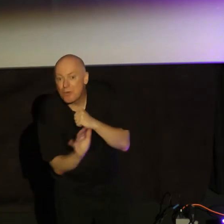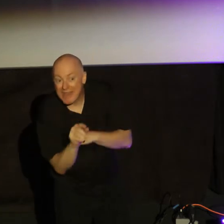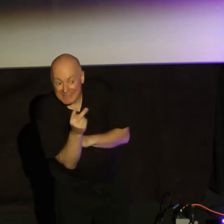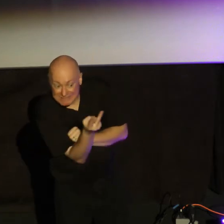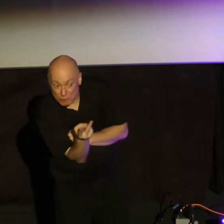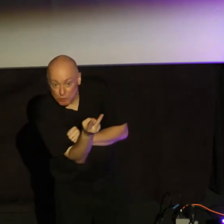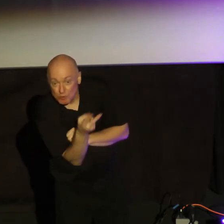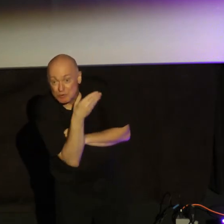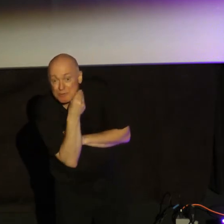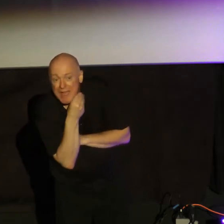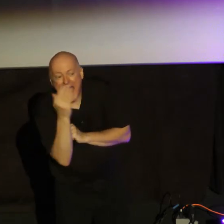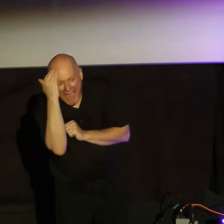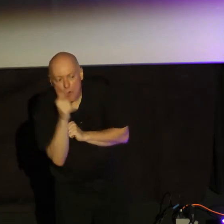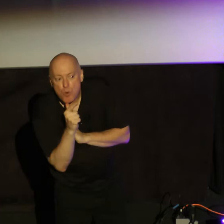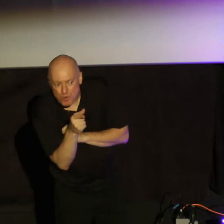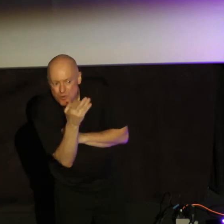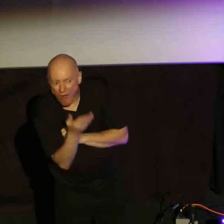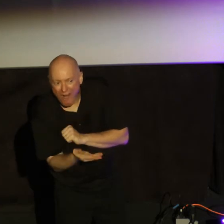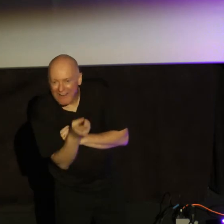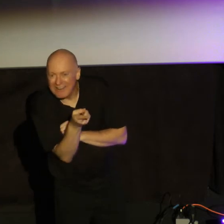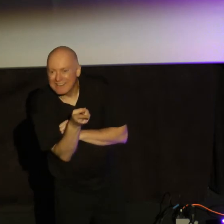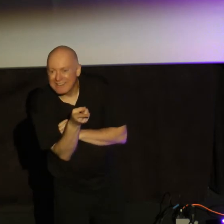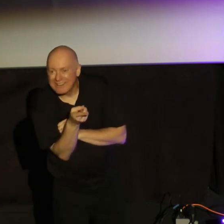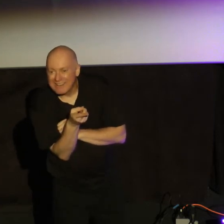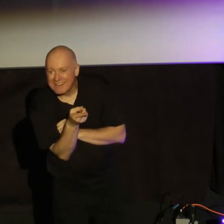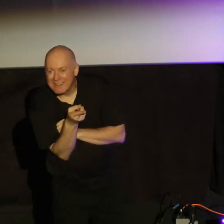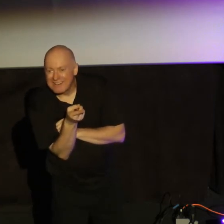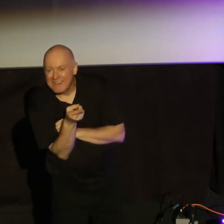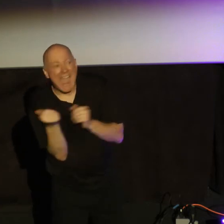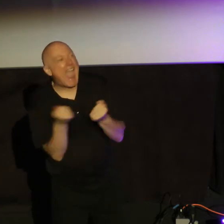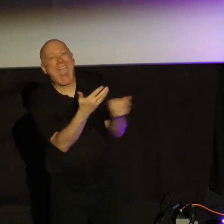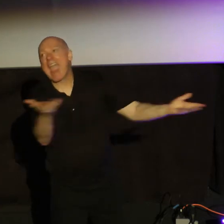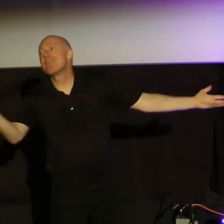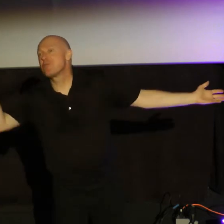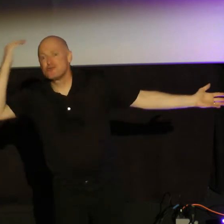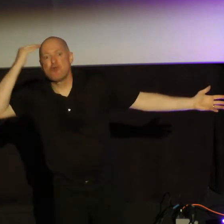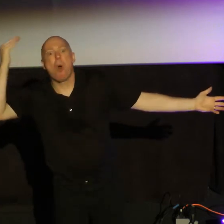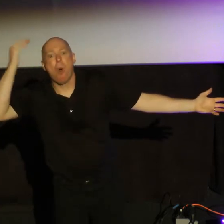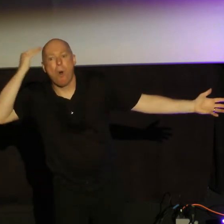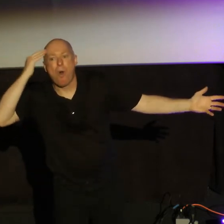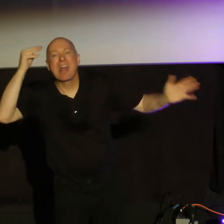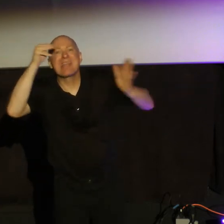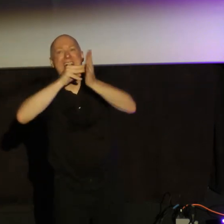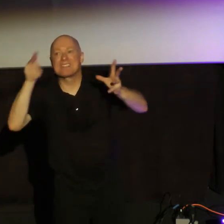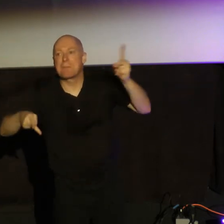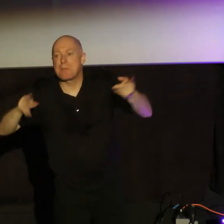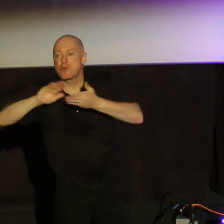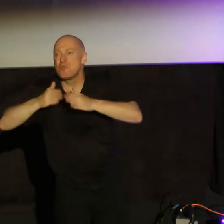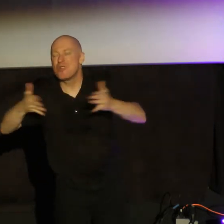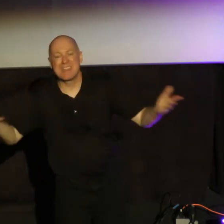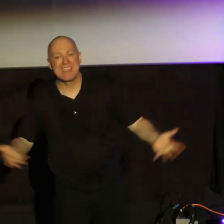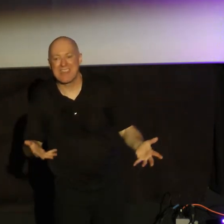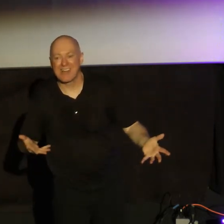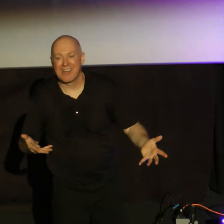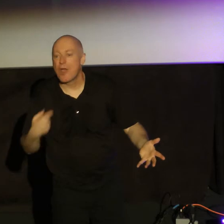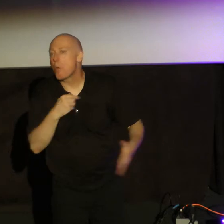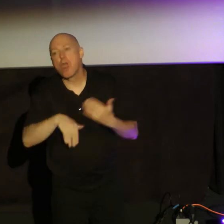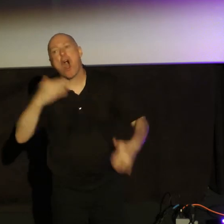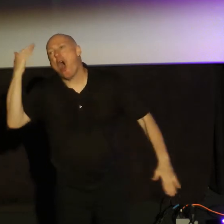she says, I know who you are. Okay, it's all over. There's thousands of people in this community, and we all know who you are.